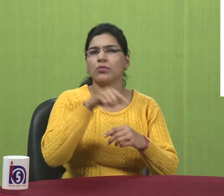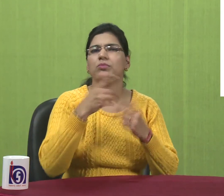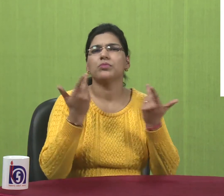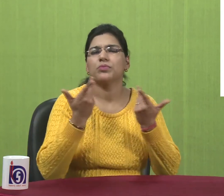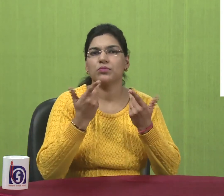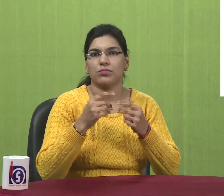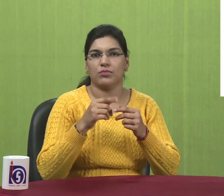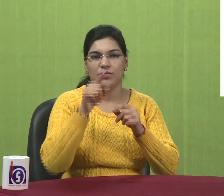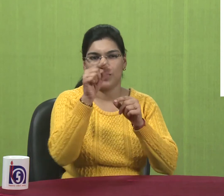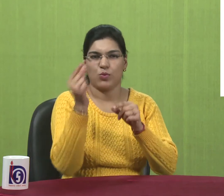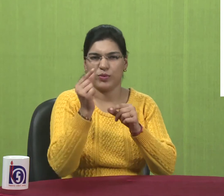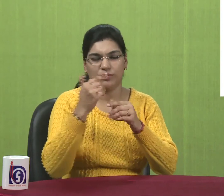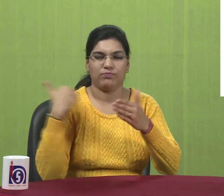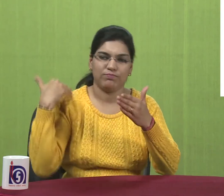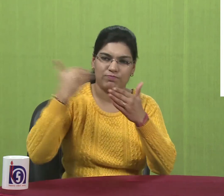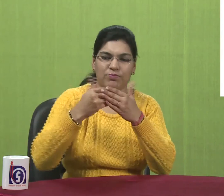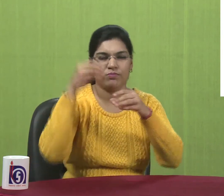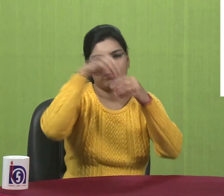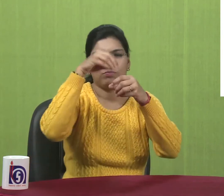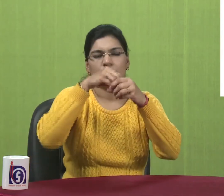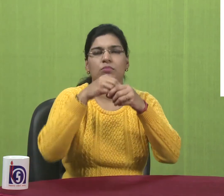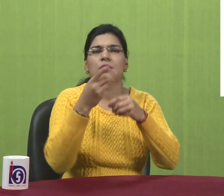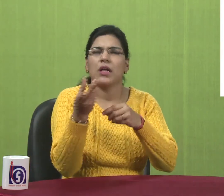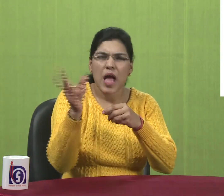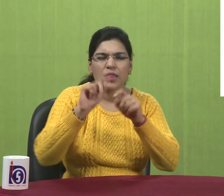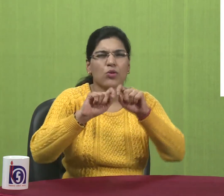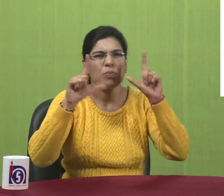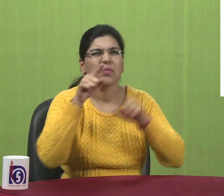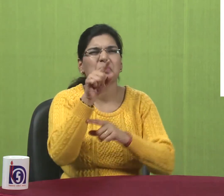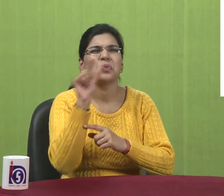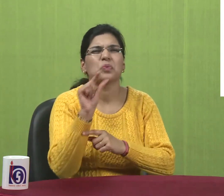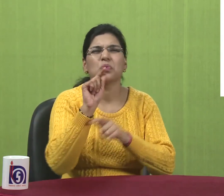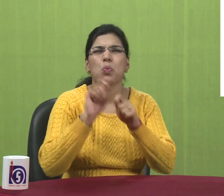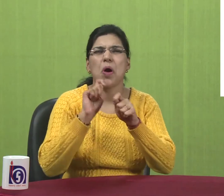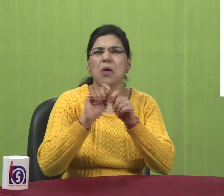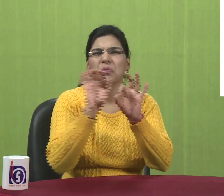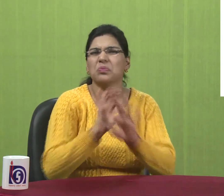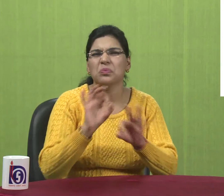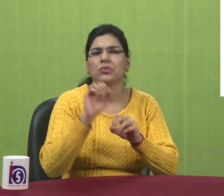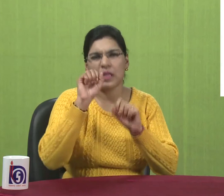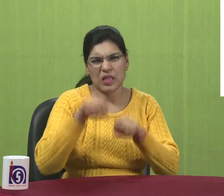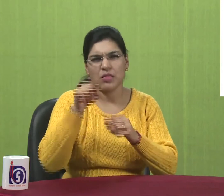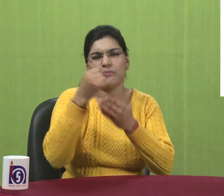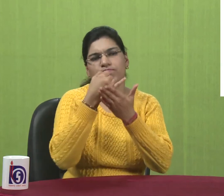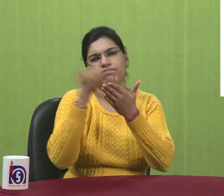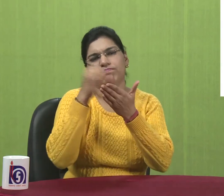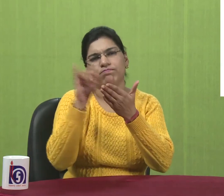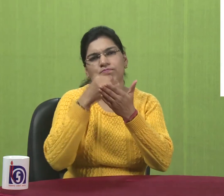So. What is. Recycle bin. We have seen. Till now. How do we. Find our